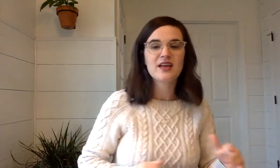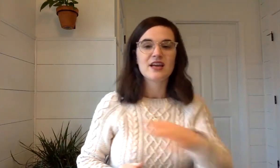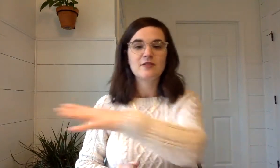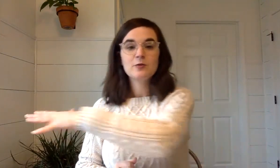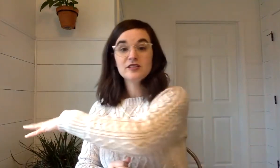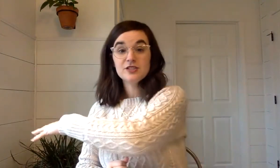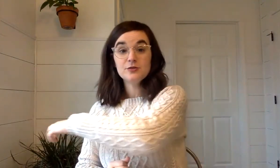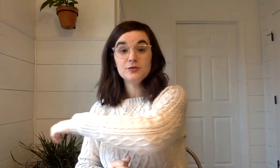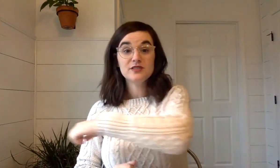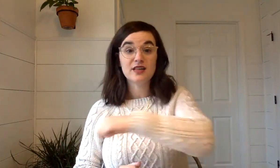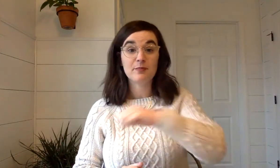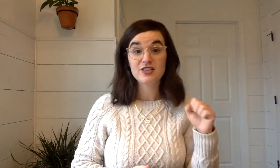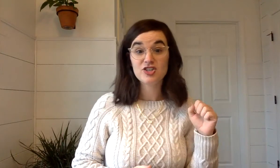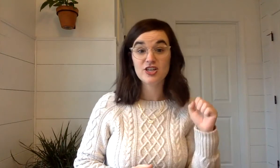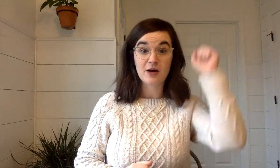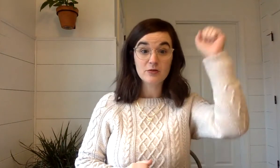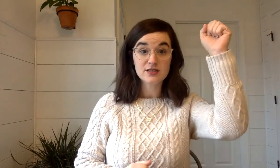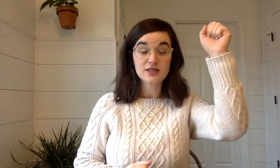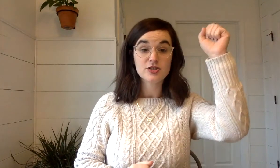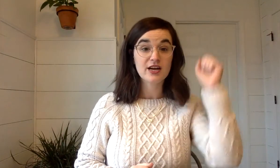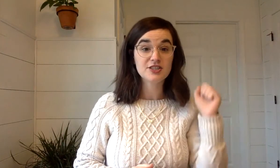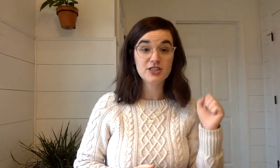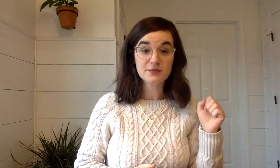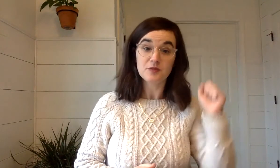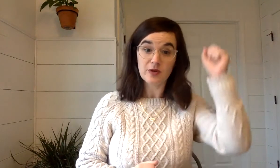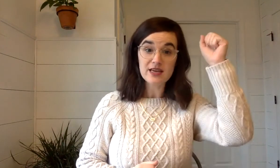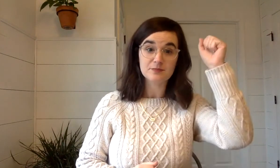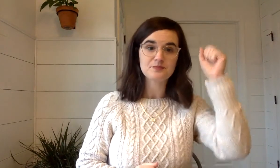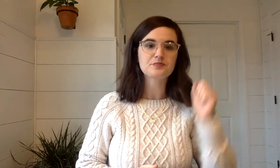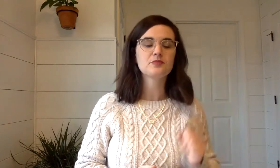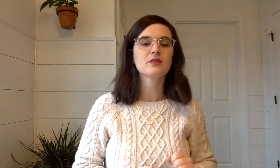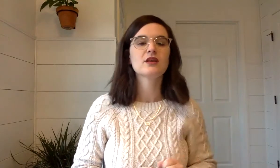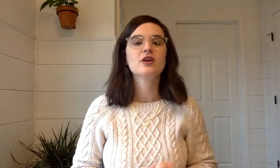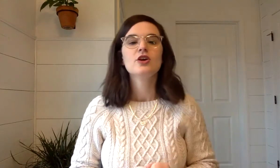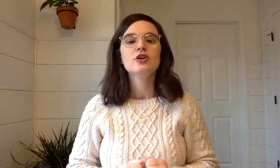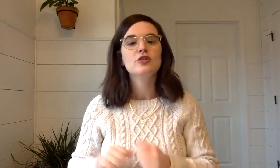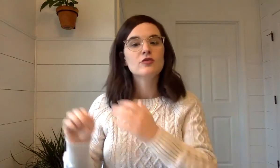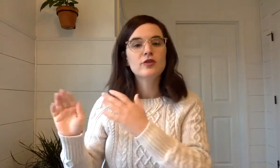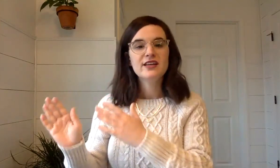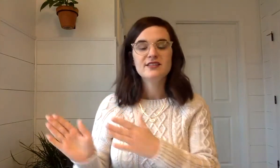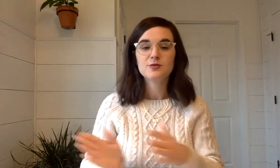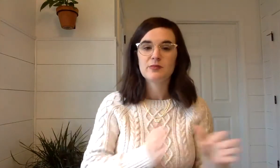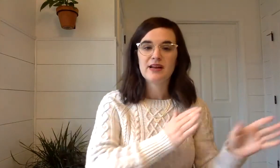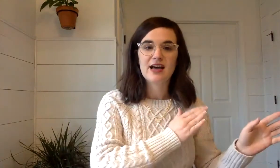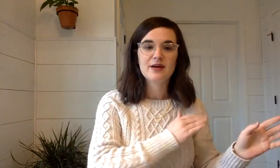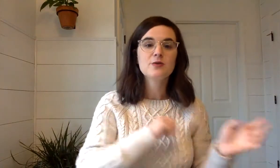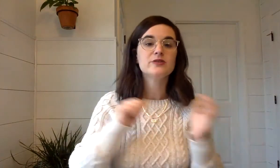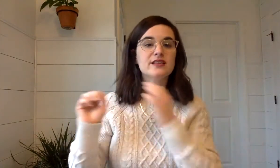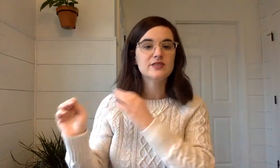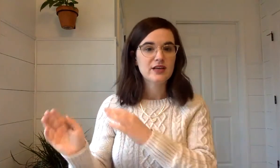If you want to use the punch it out strategy, you can. Yo voy a decir una palabra, ustedes van a